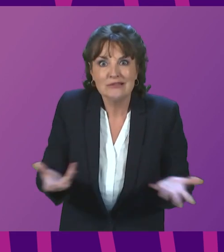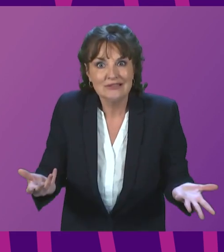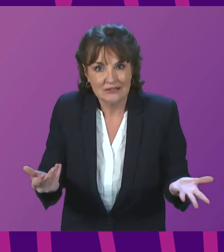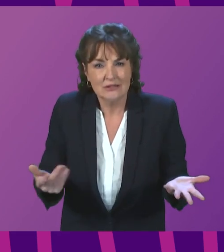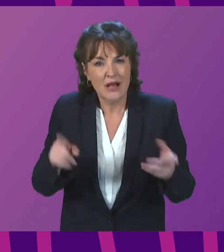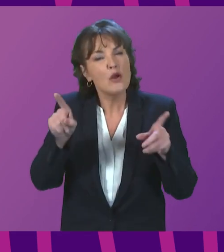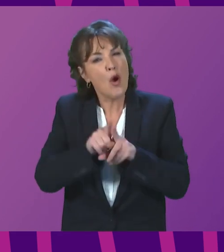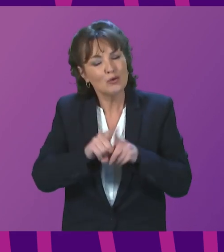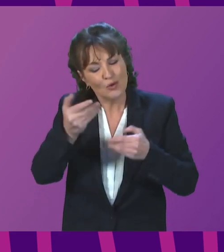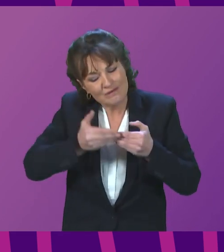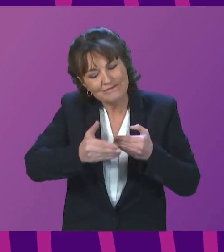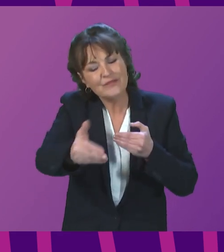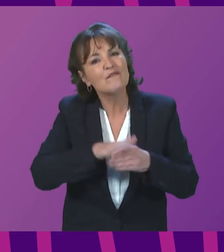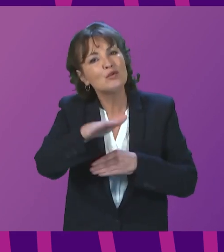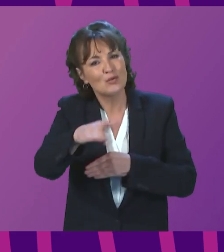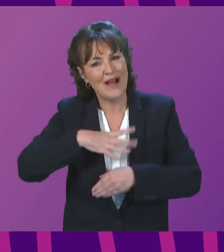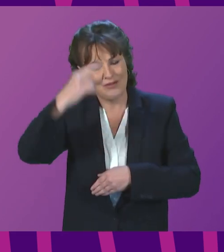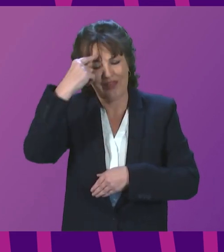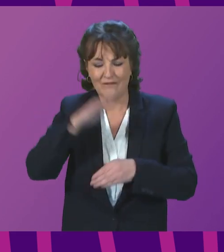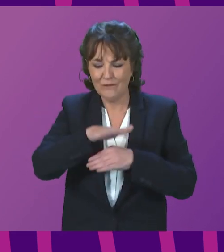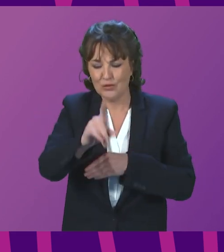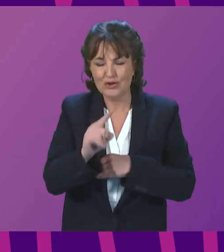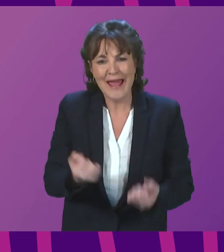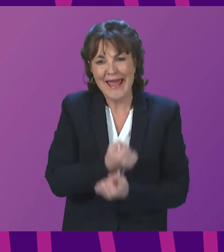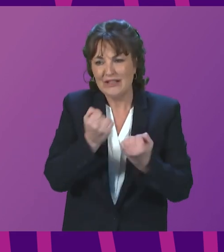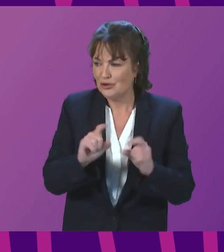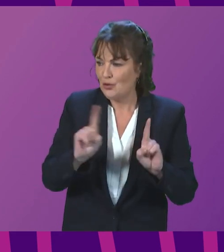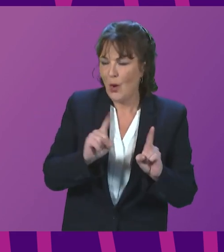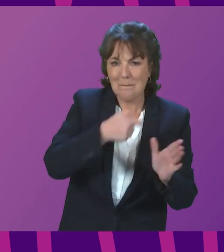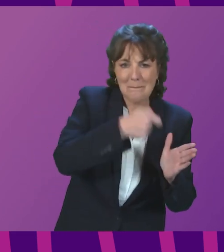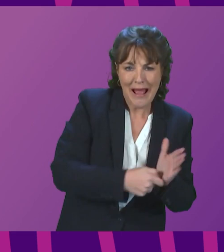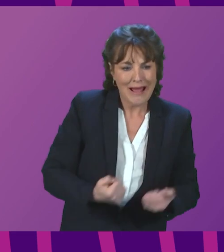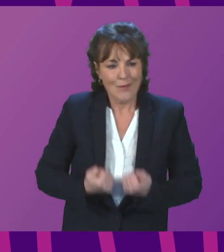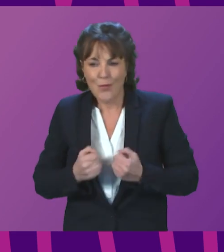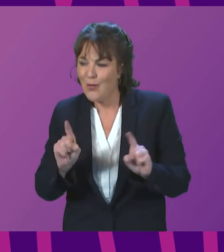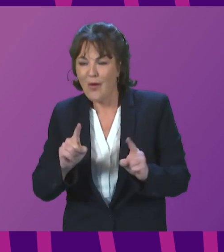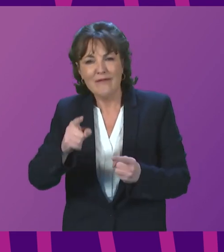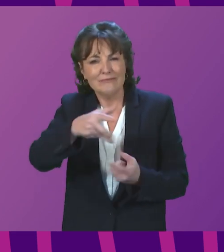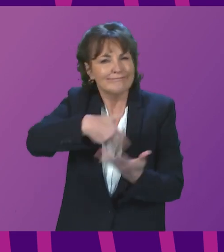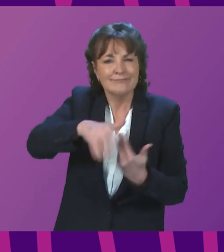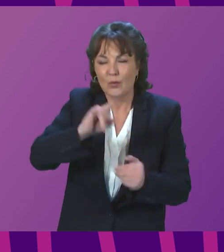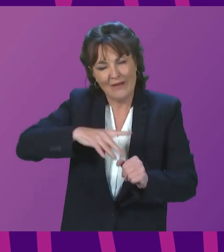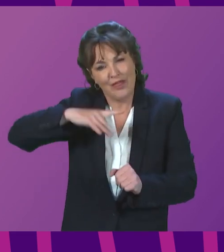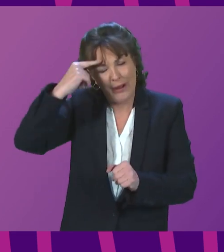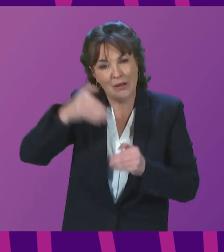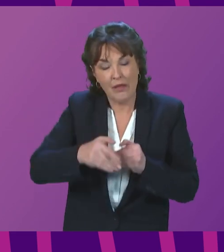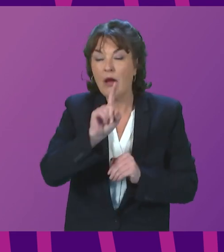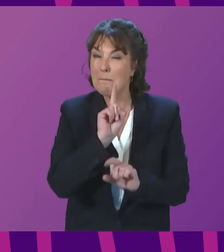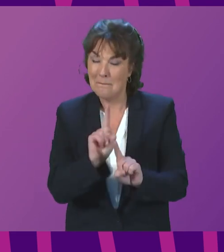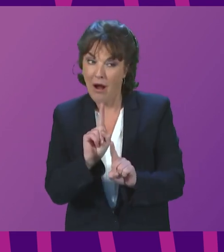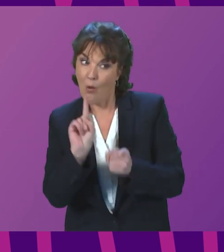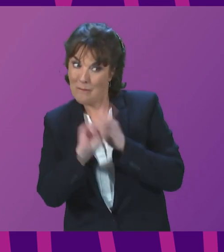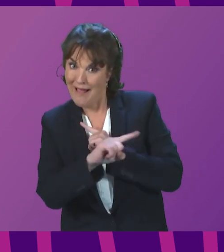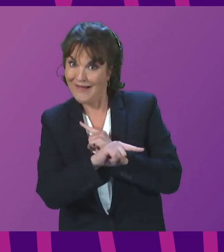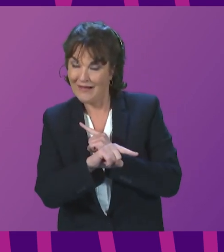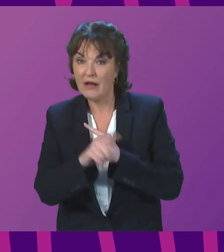energy mix going forward. But I come back to the practical point I was making. Increasing production from the North Sea in